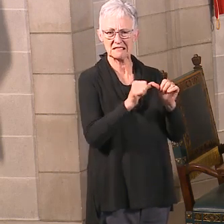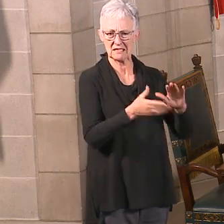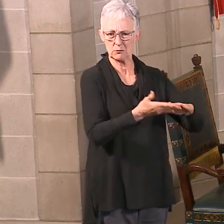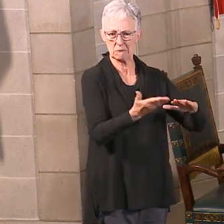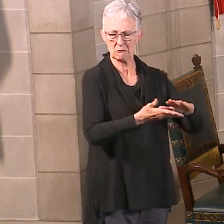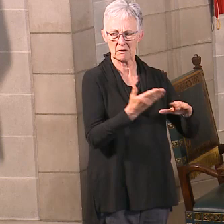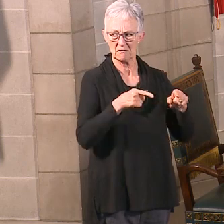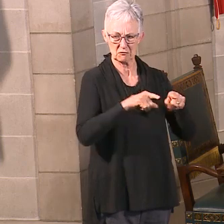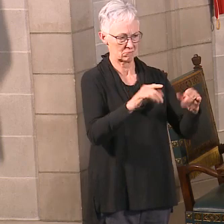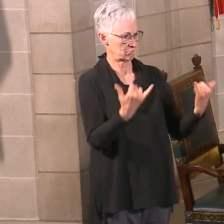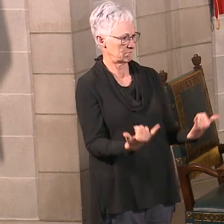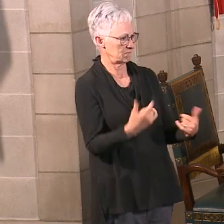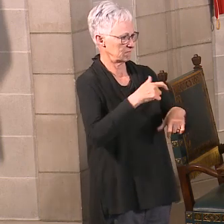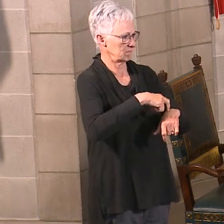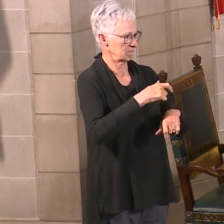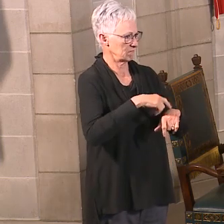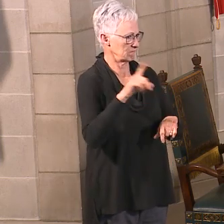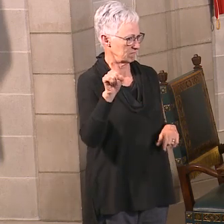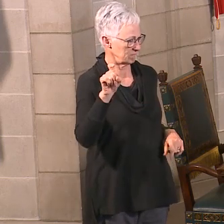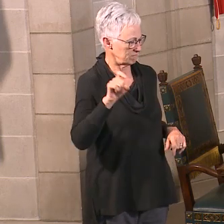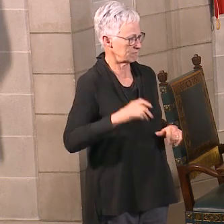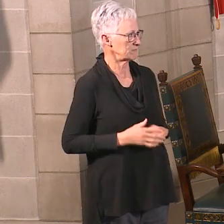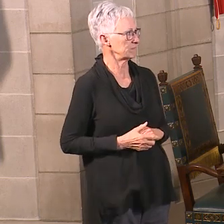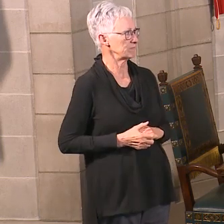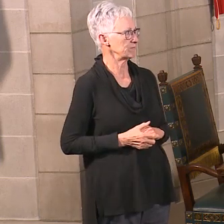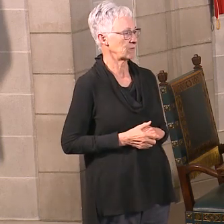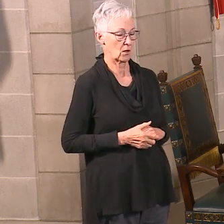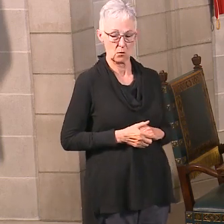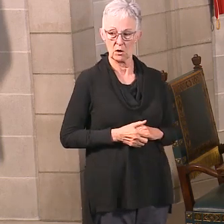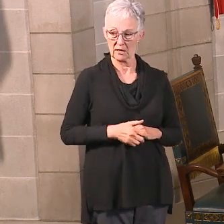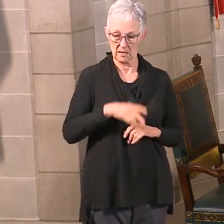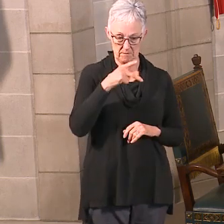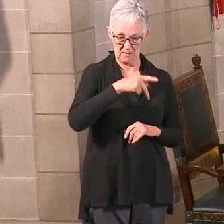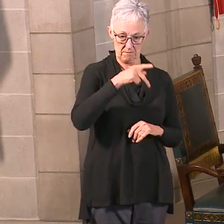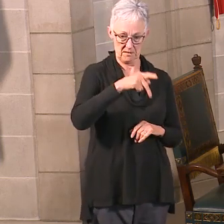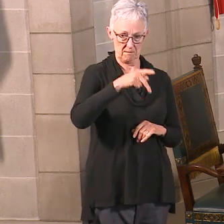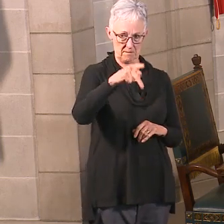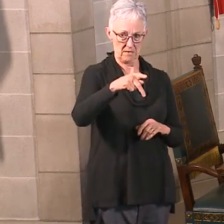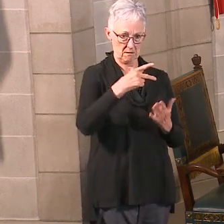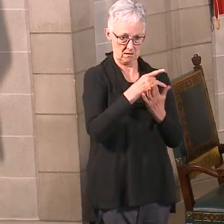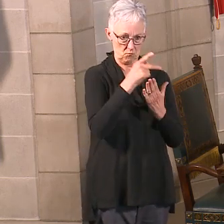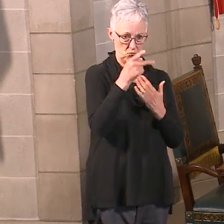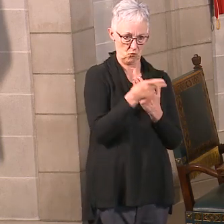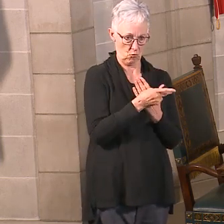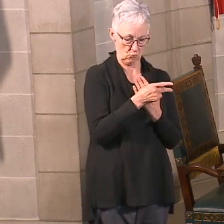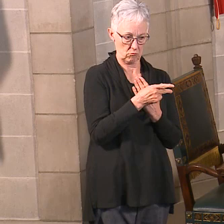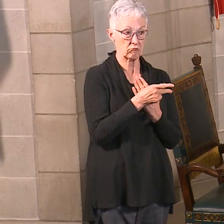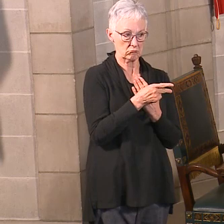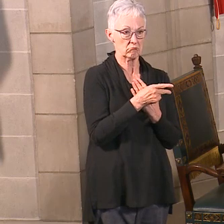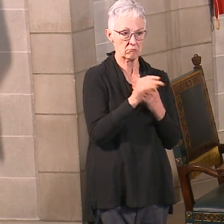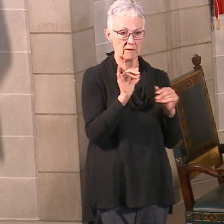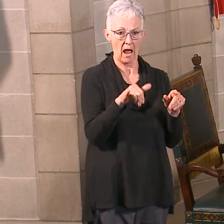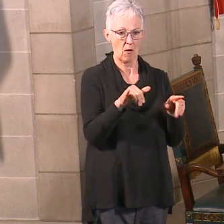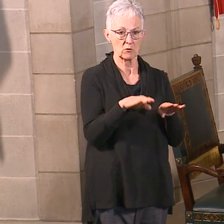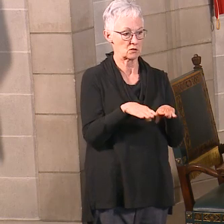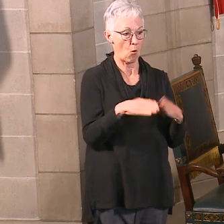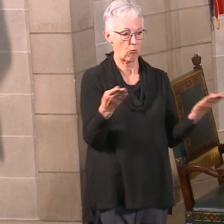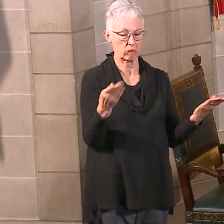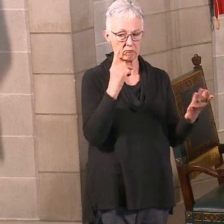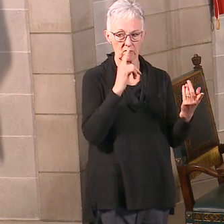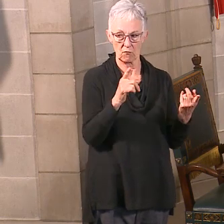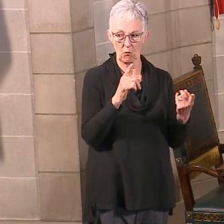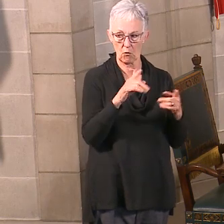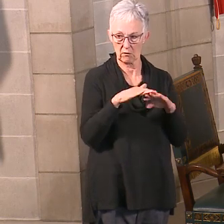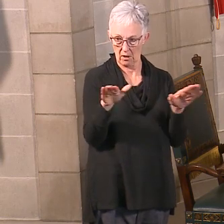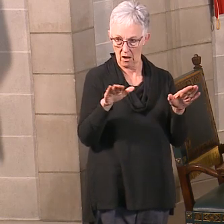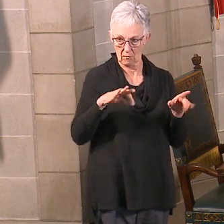talked about some of this a couple of times. So the PPP program that was out there, that was available to nonprofits as well. So people could apply for that small business